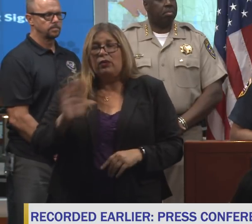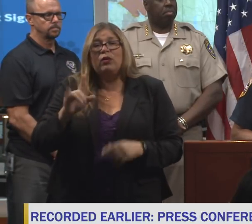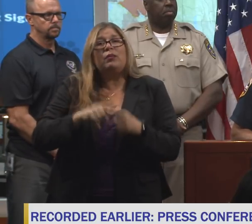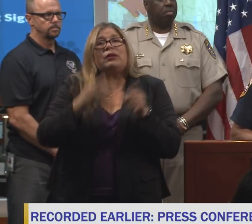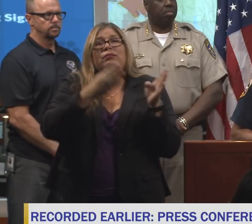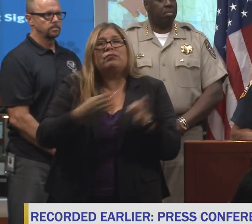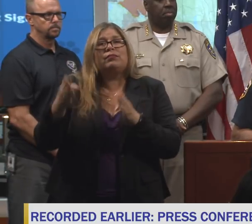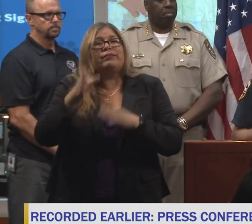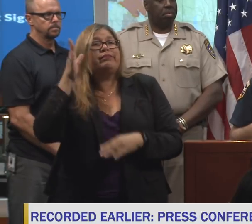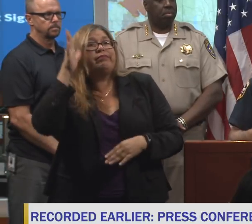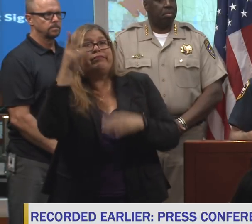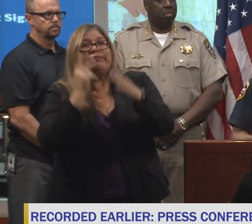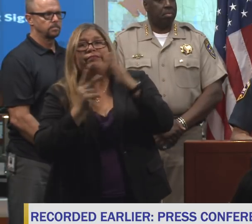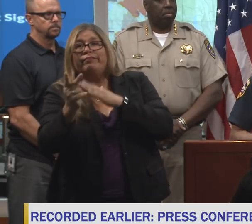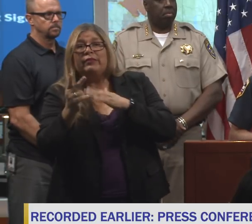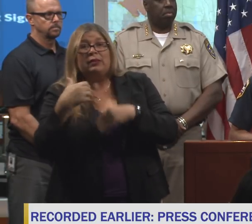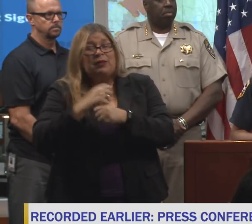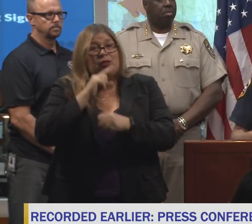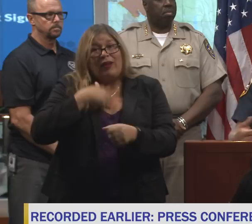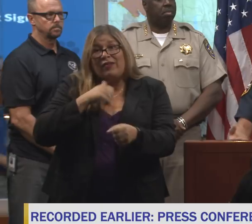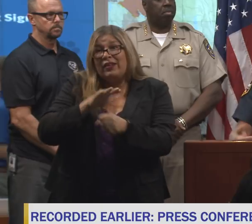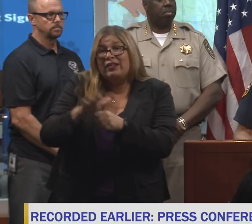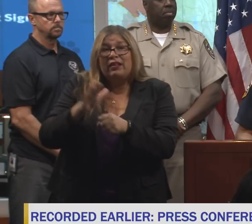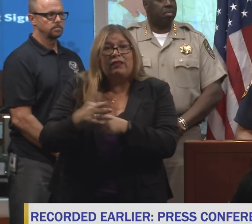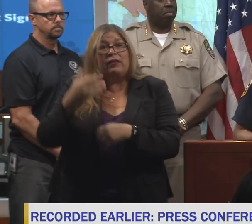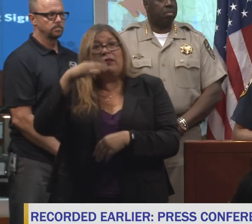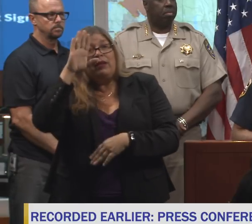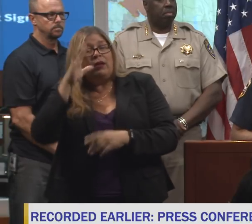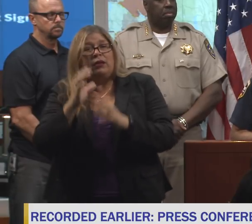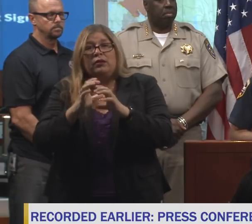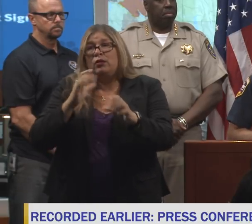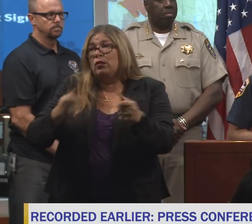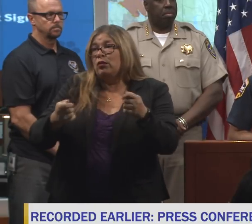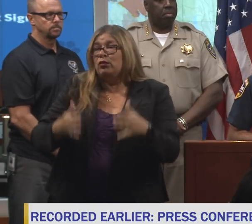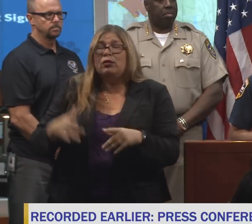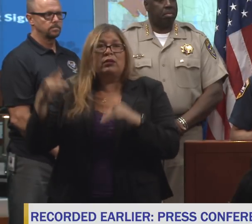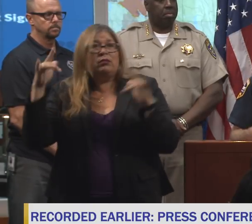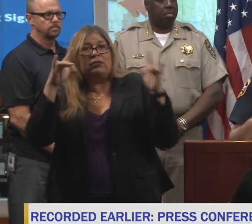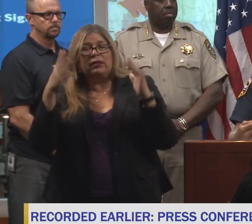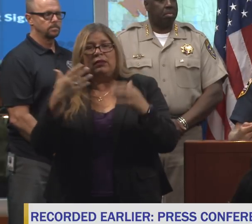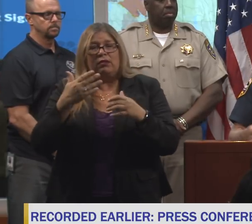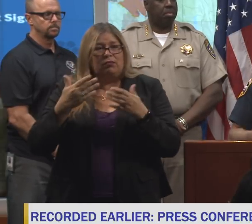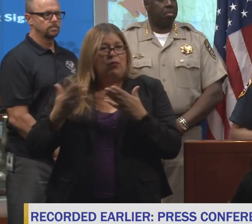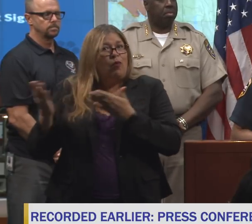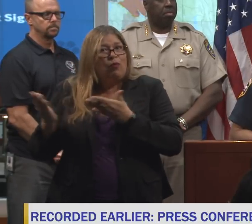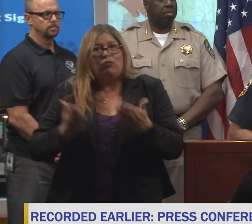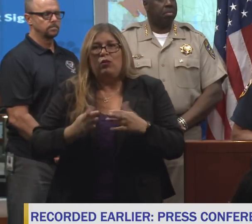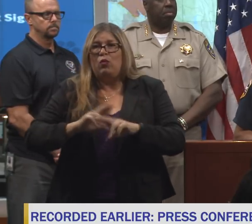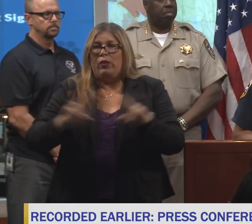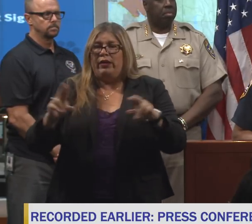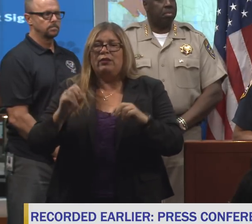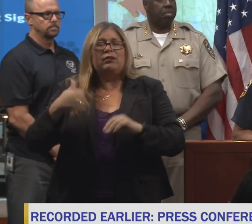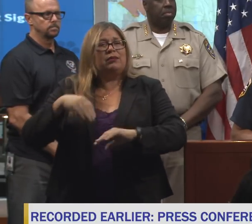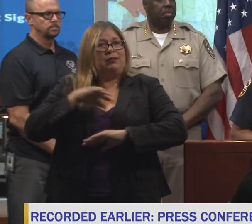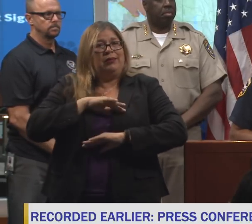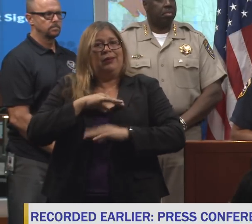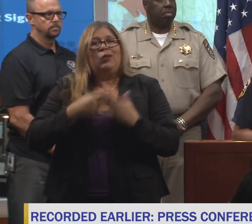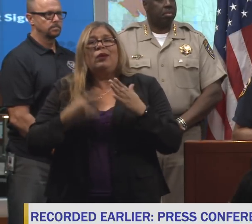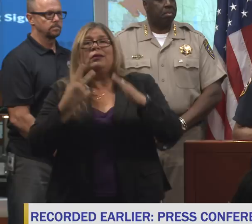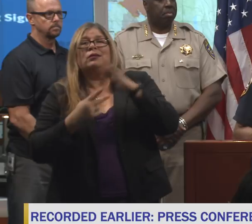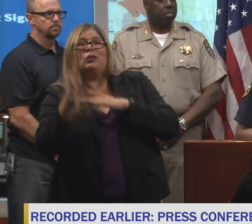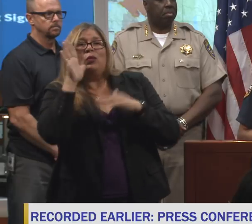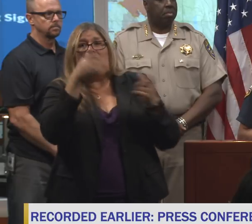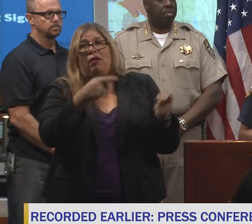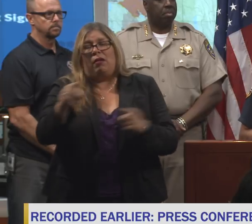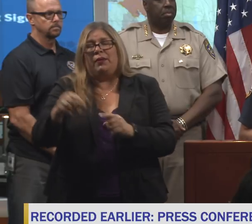in the days to come, to ensure we have resources on the road so that we can meet the threat that's coming down the road. We're